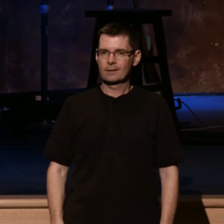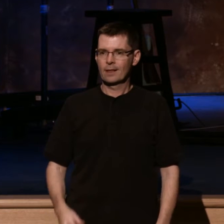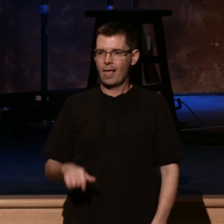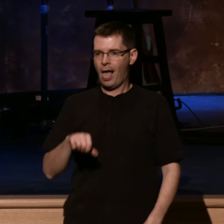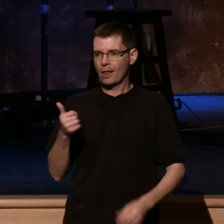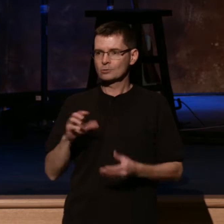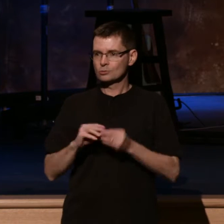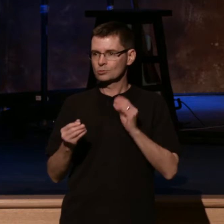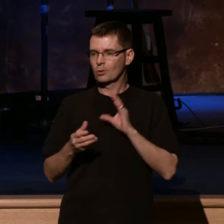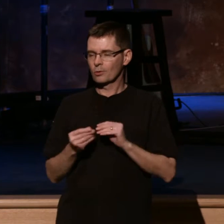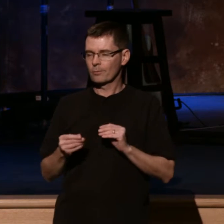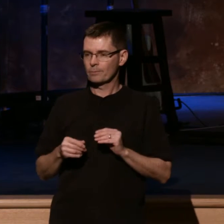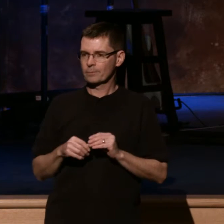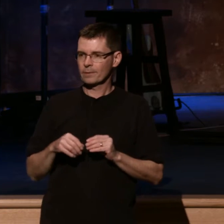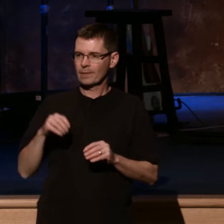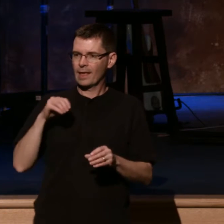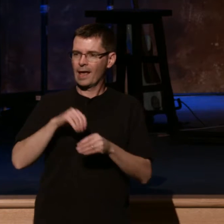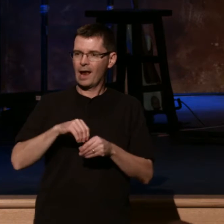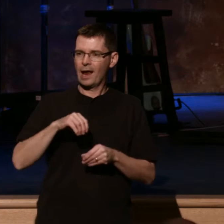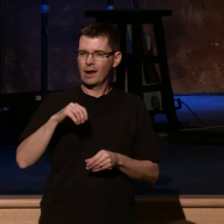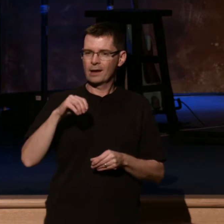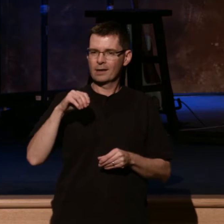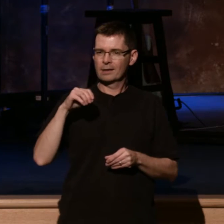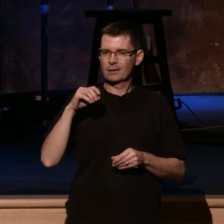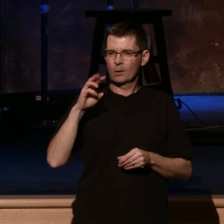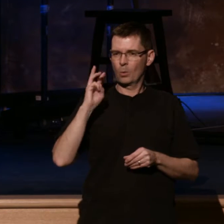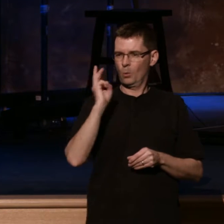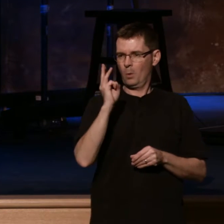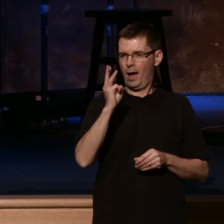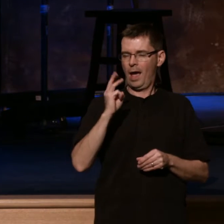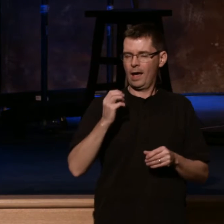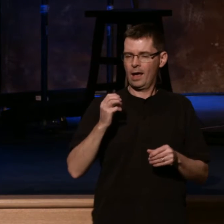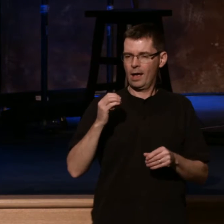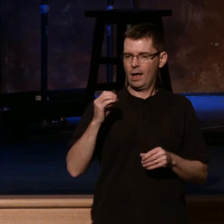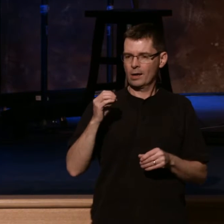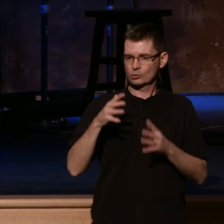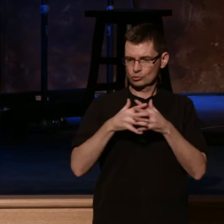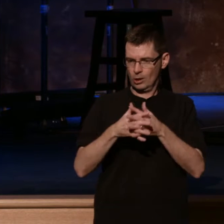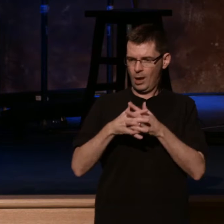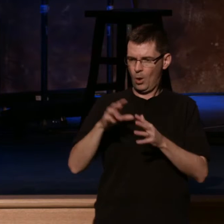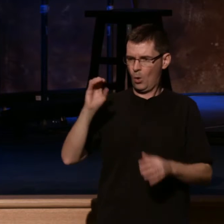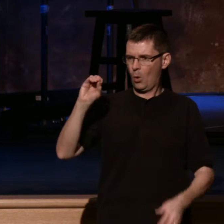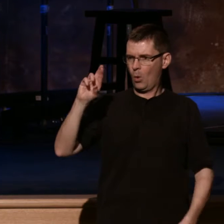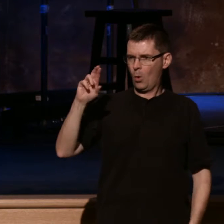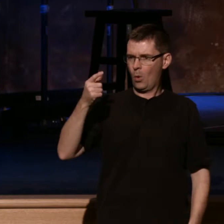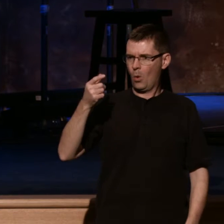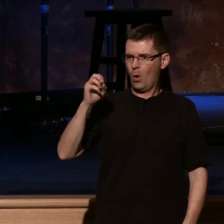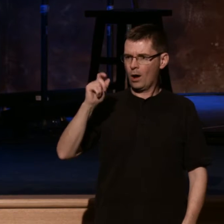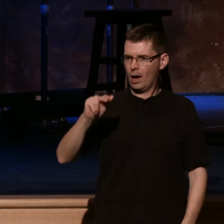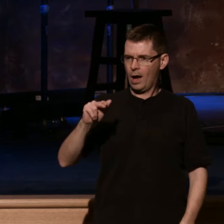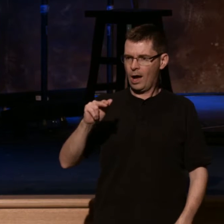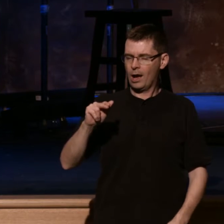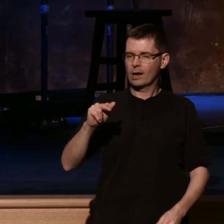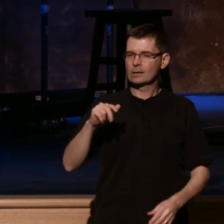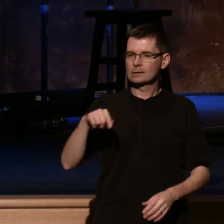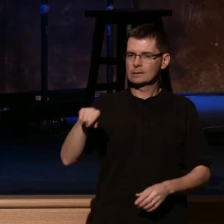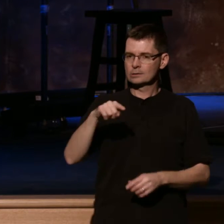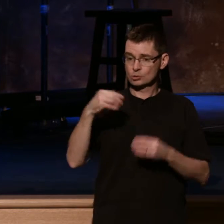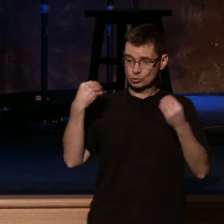Portland, Oregon, 240 major stores had a covenant with one another to close their doors from